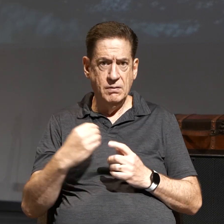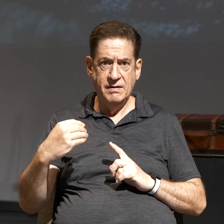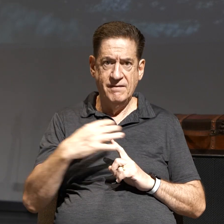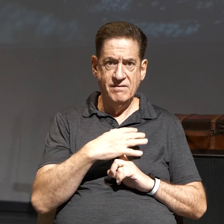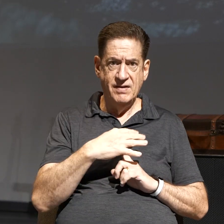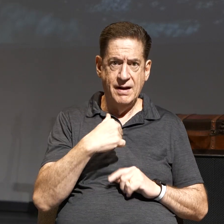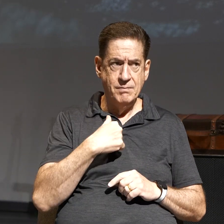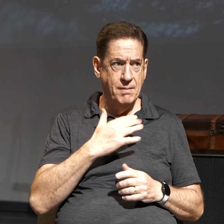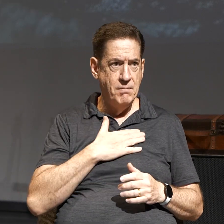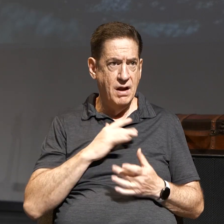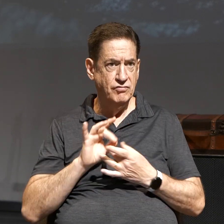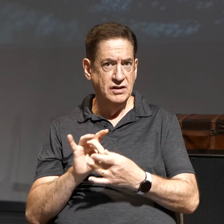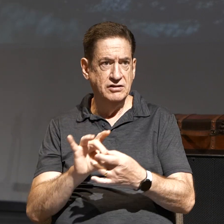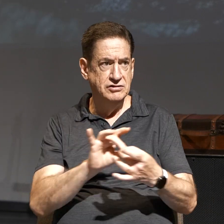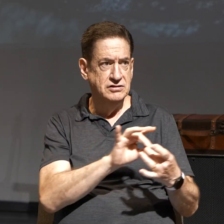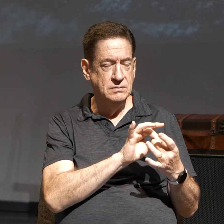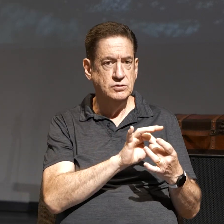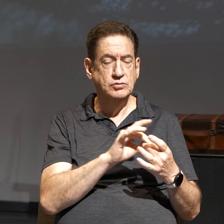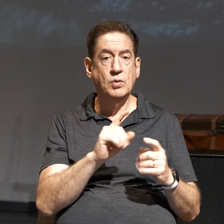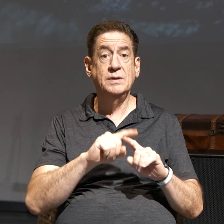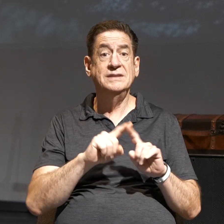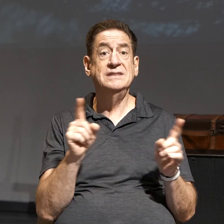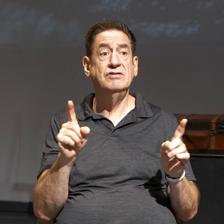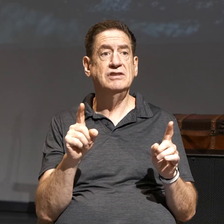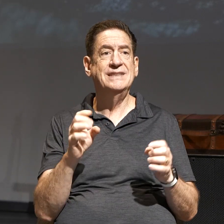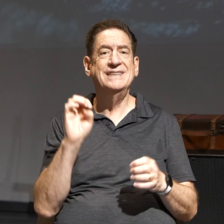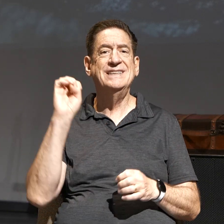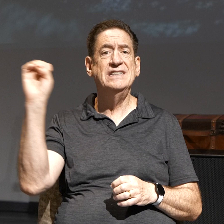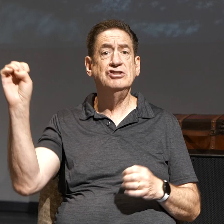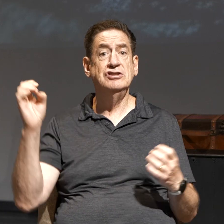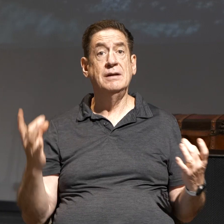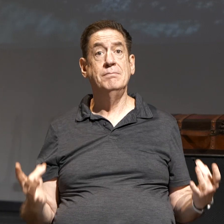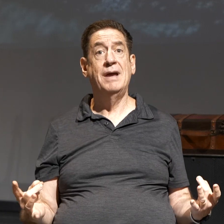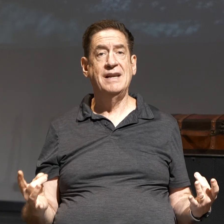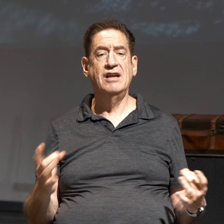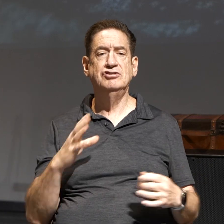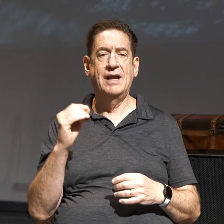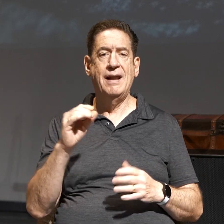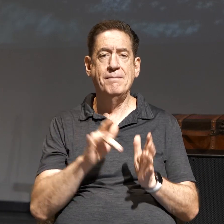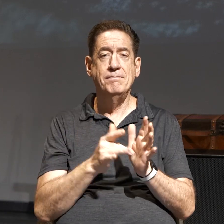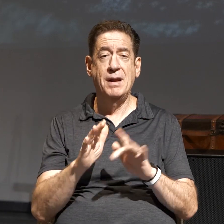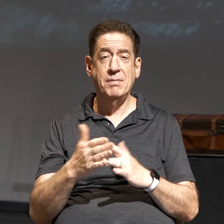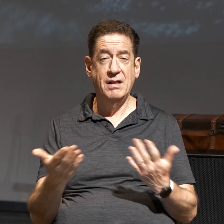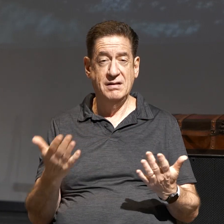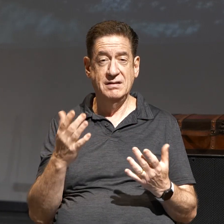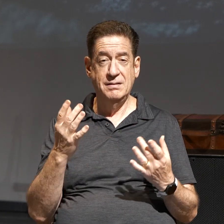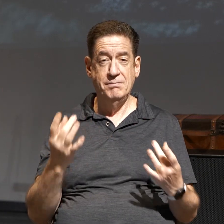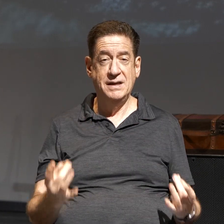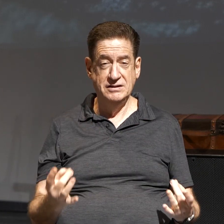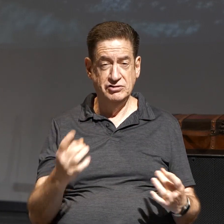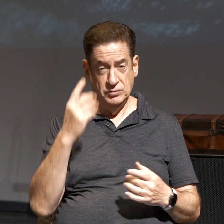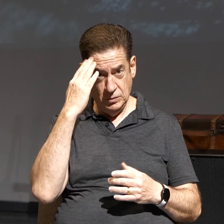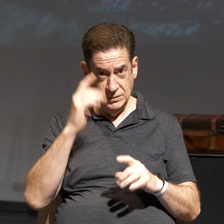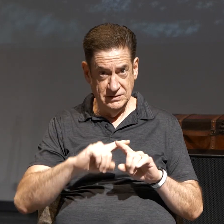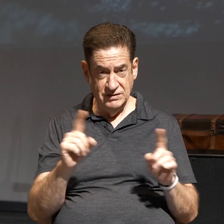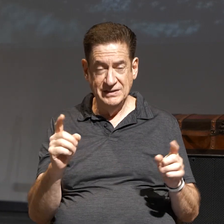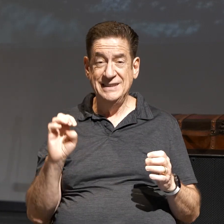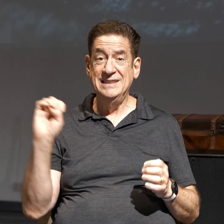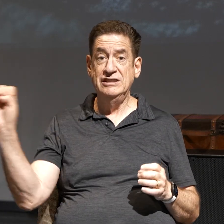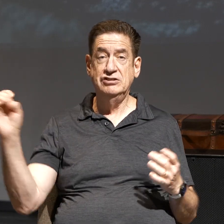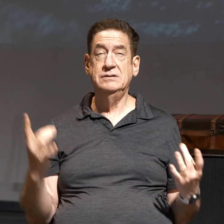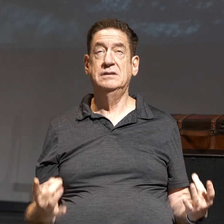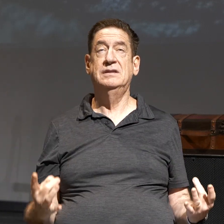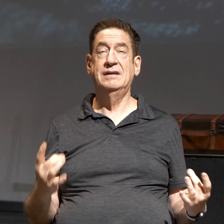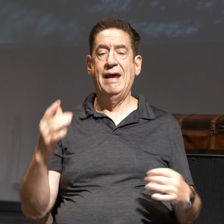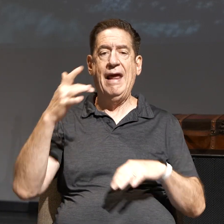in all my relationships? So, there's a difference between Eastern meditation and biblical meditation. You guys know the difference? Eastern meditation is actually emptying your